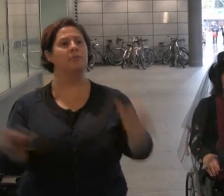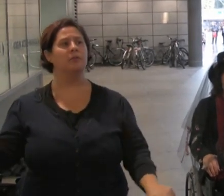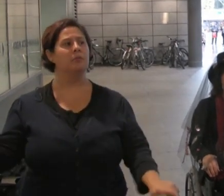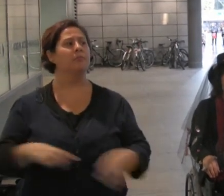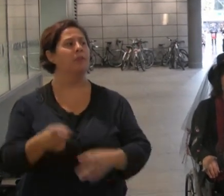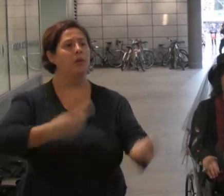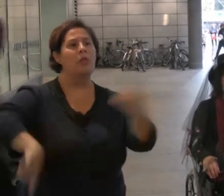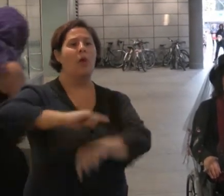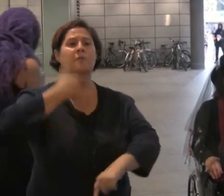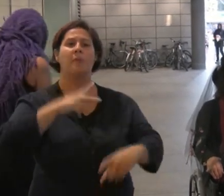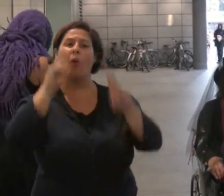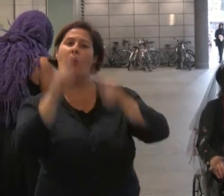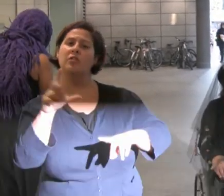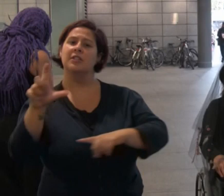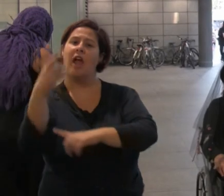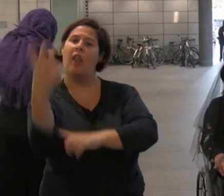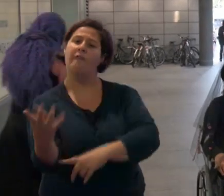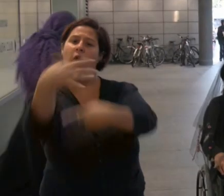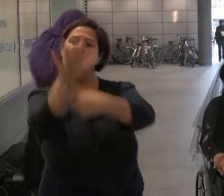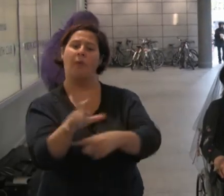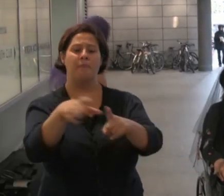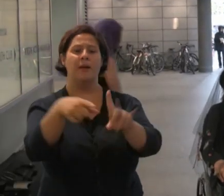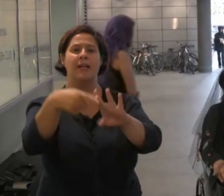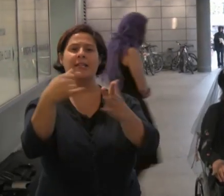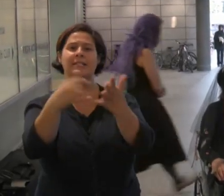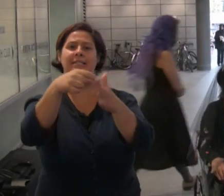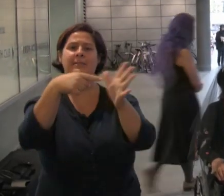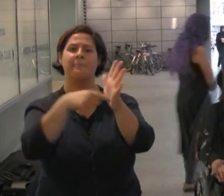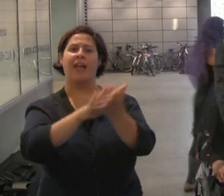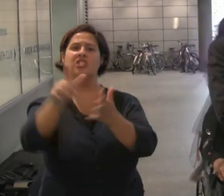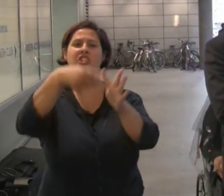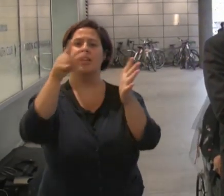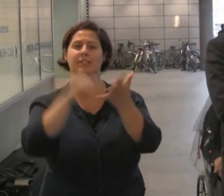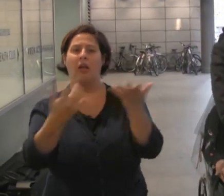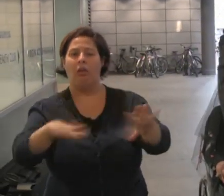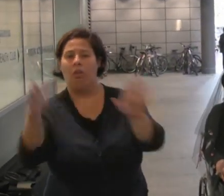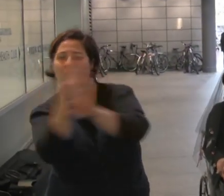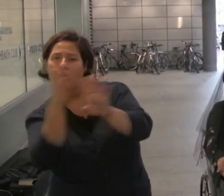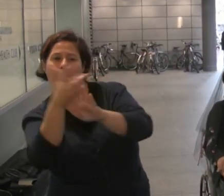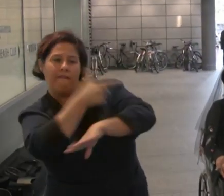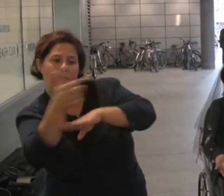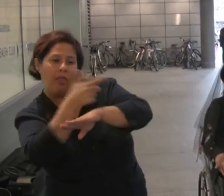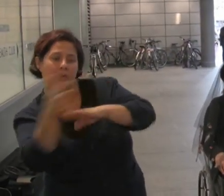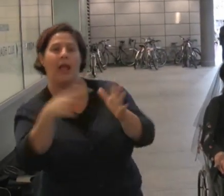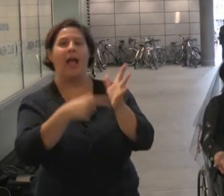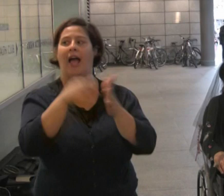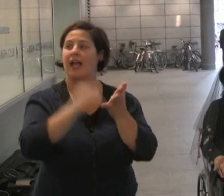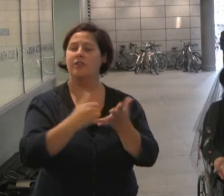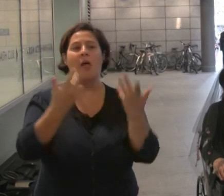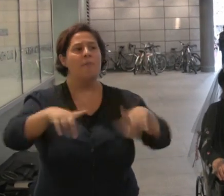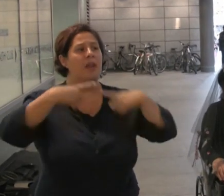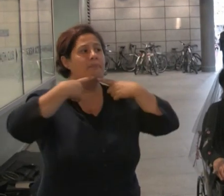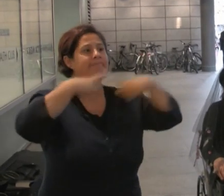Those of you who watch Channel 4's dispatchers will know that undercover filming within offices of Atos has revealed what we all